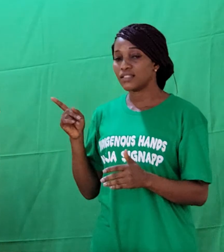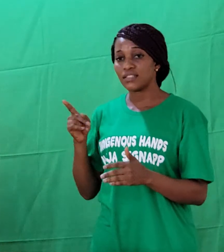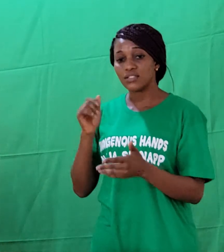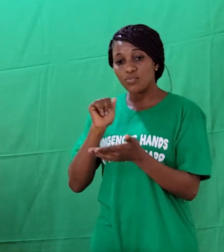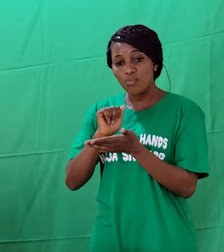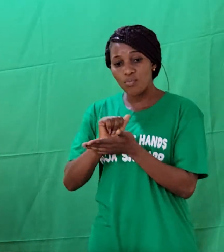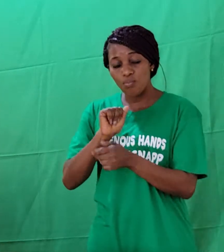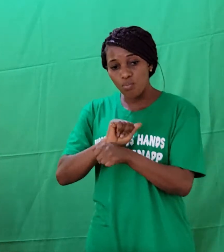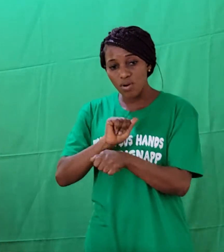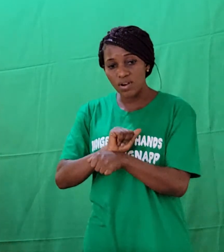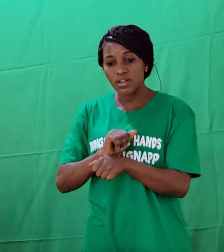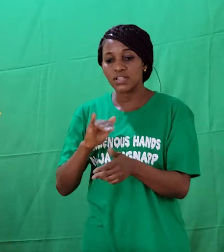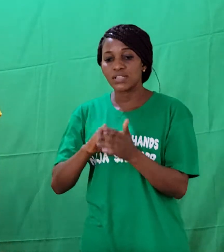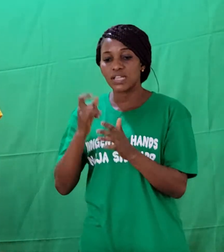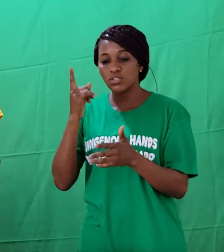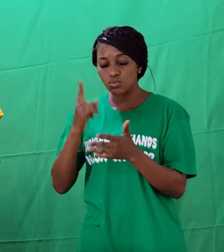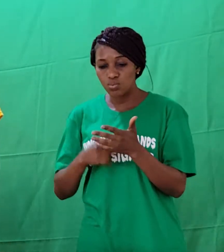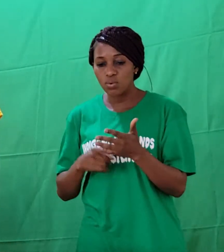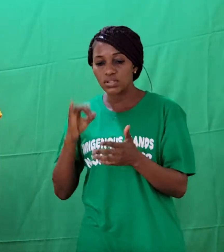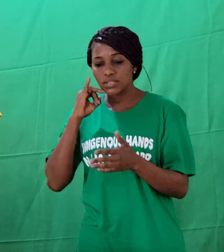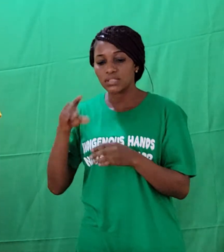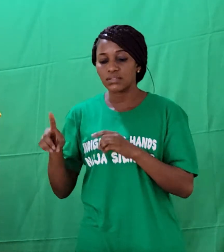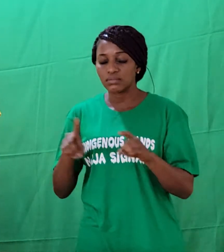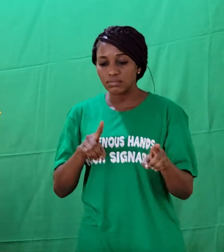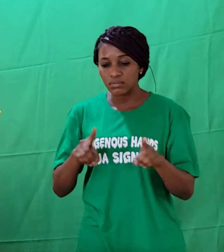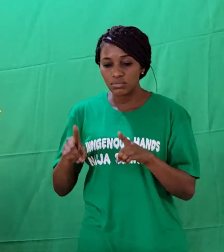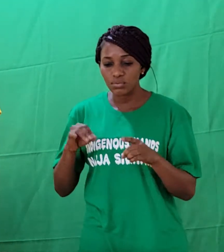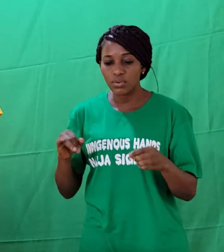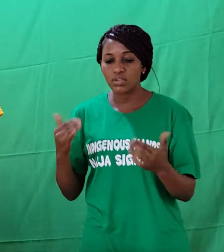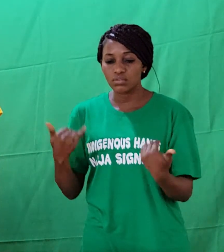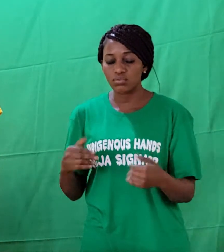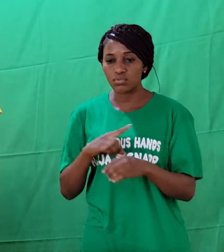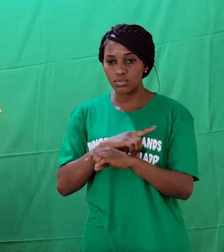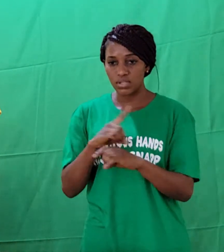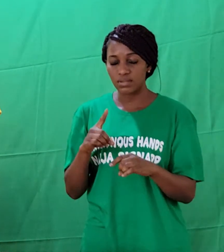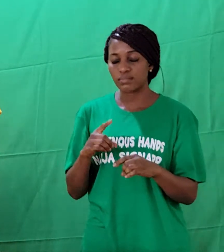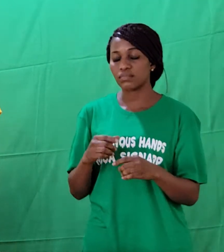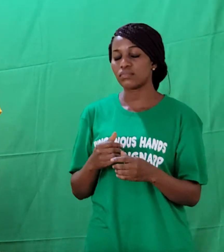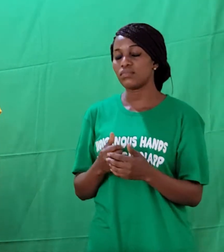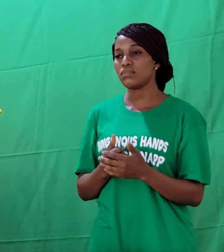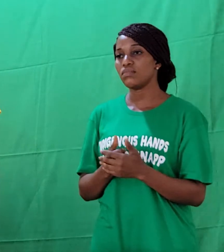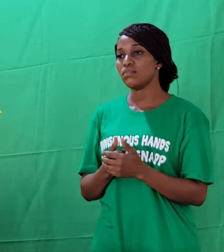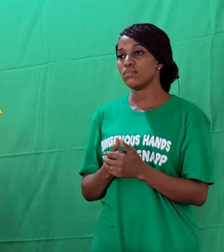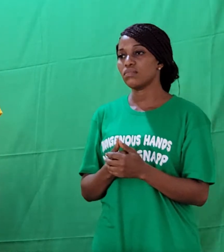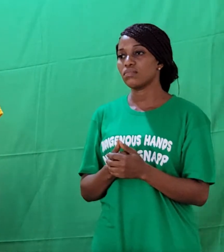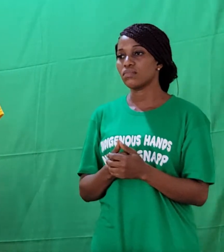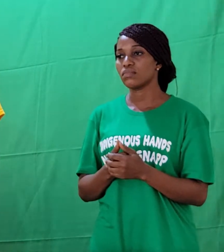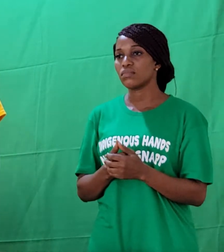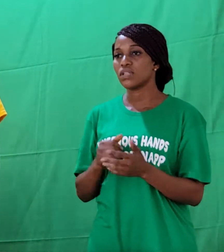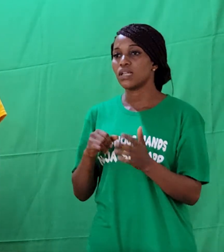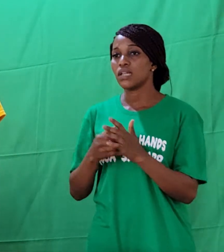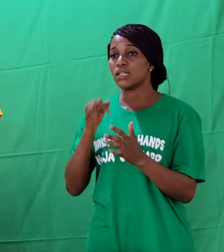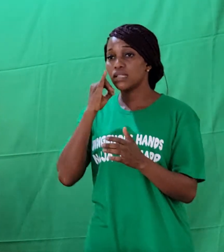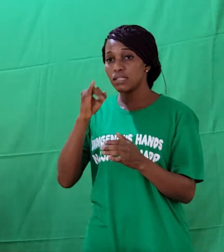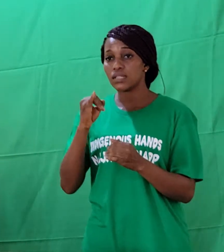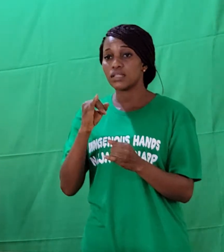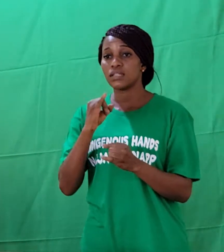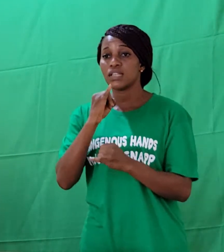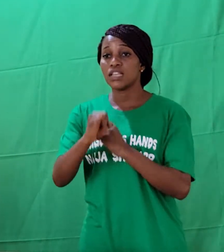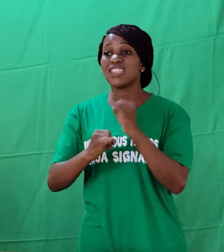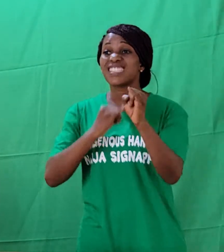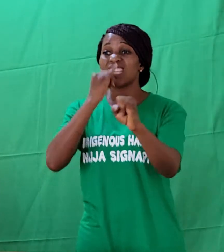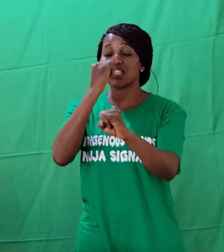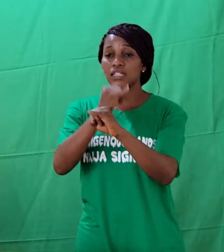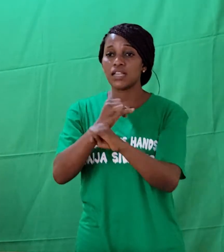So, that is letting you know that what we are doing is not just local. It is internationally recognized.